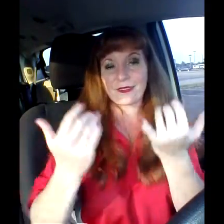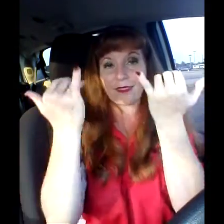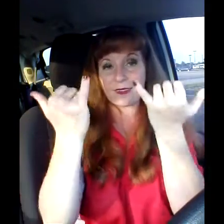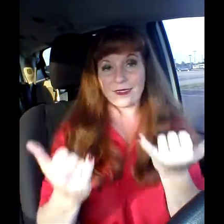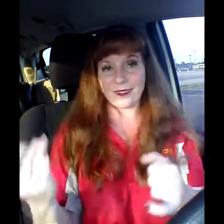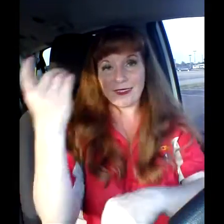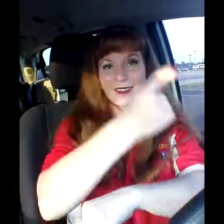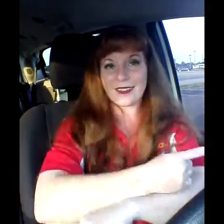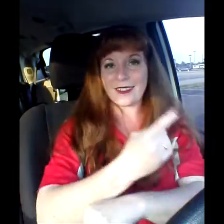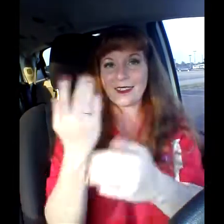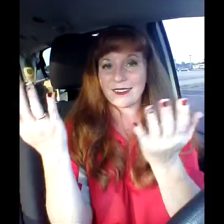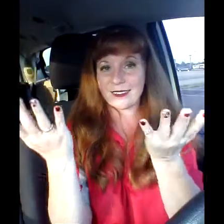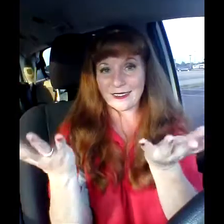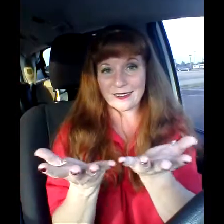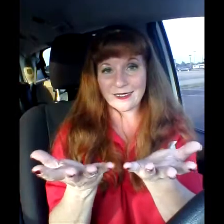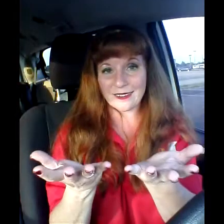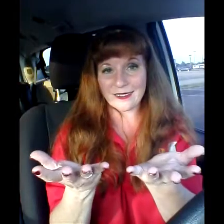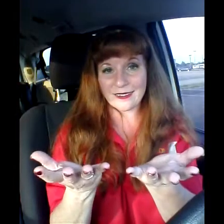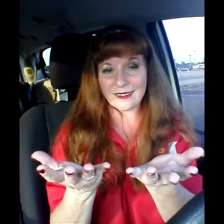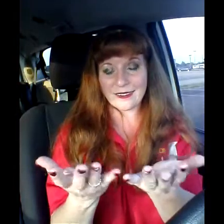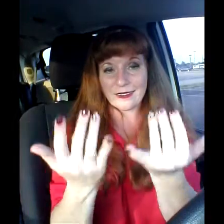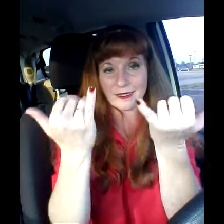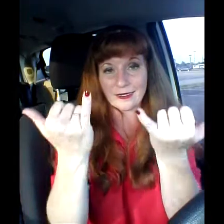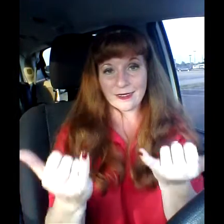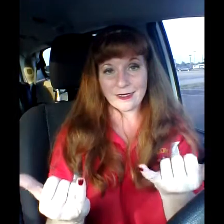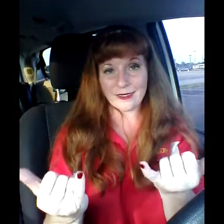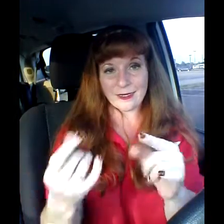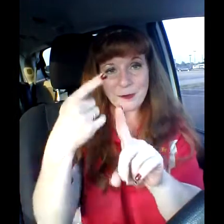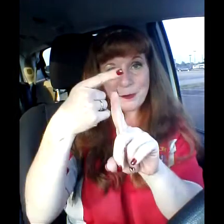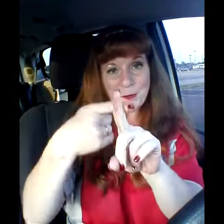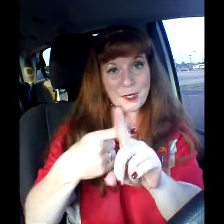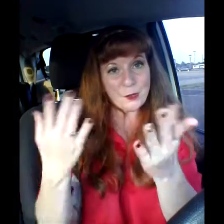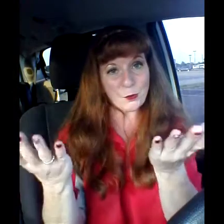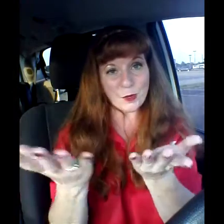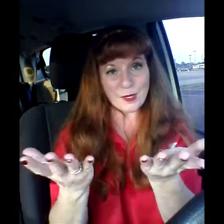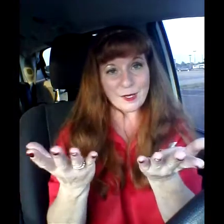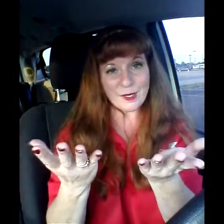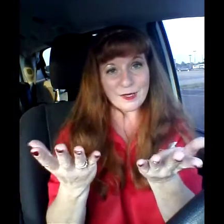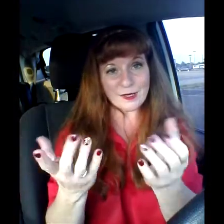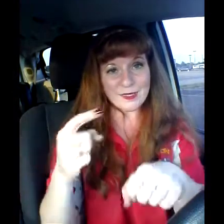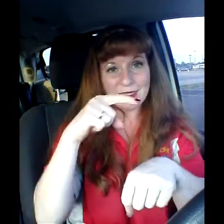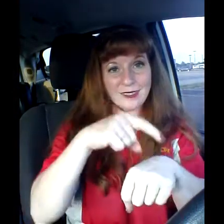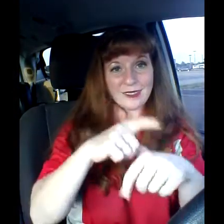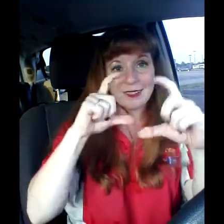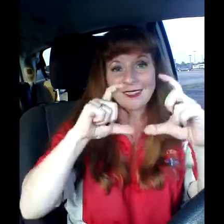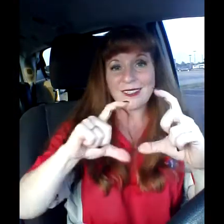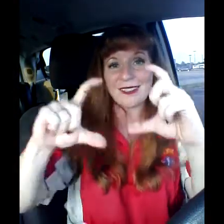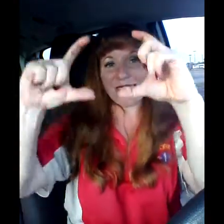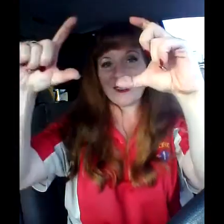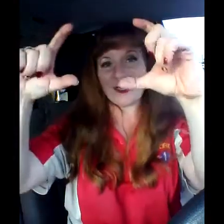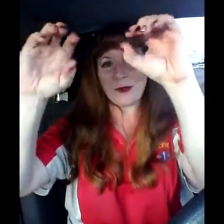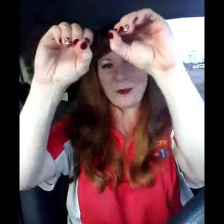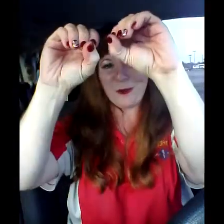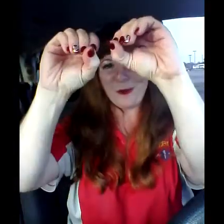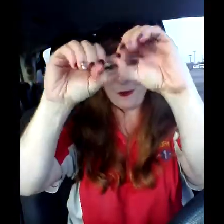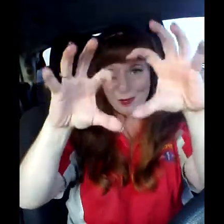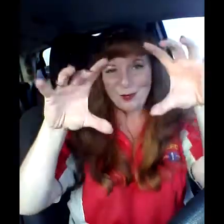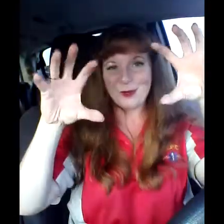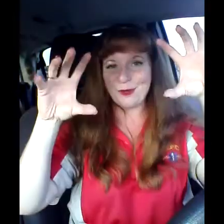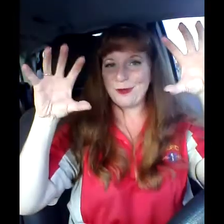A day is it, and then one more hunt, this clock never seems so